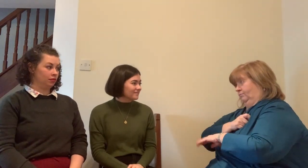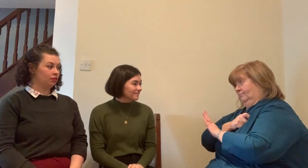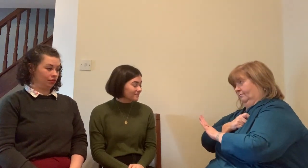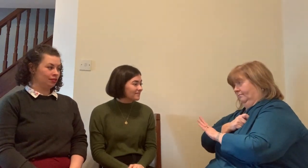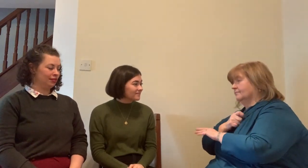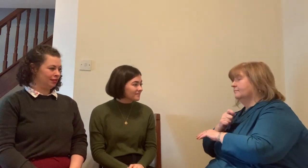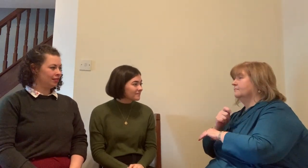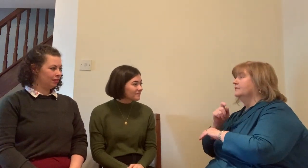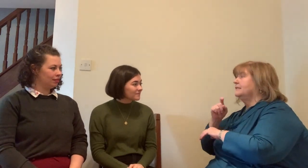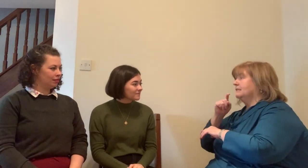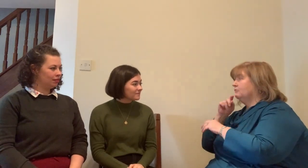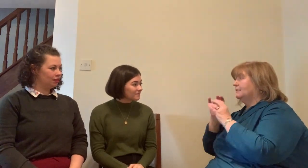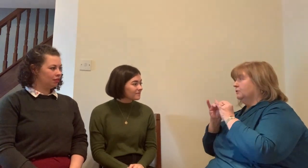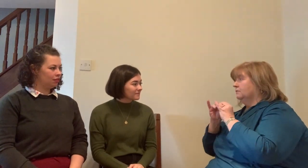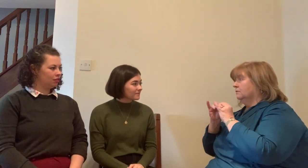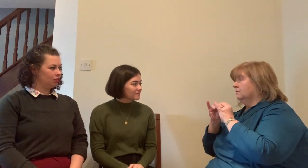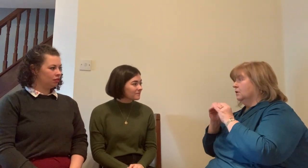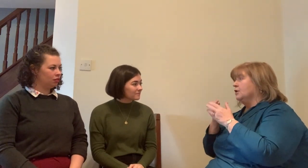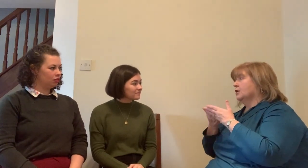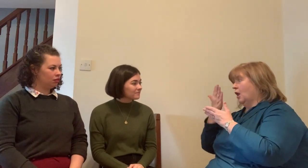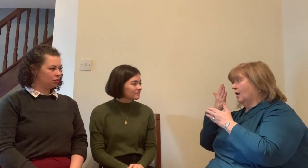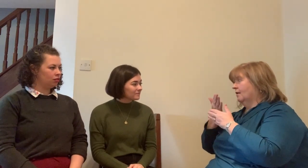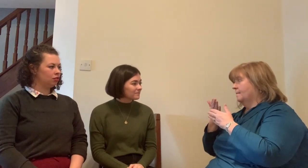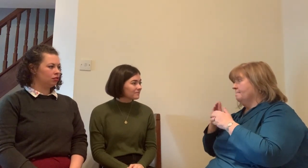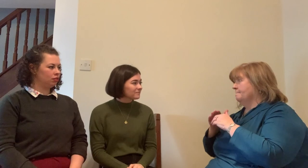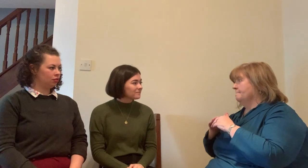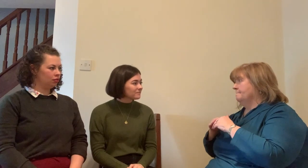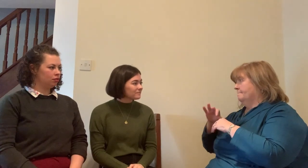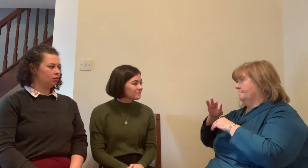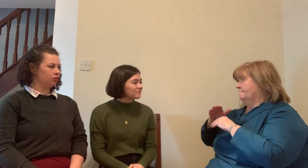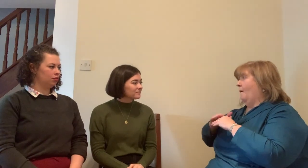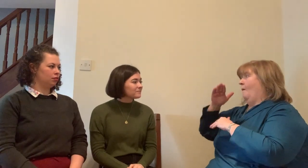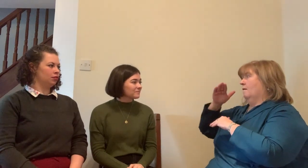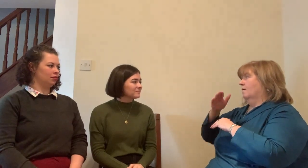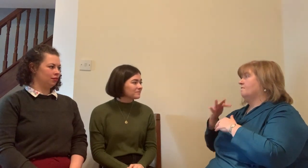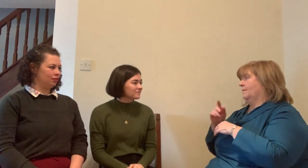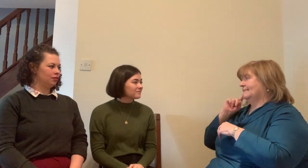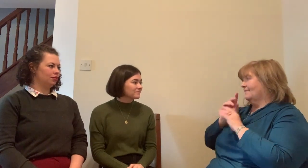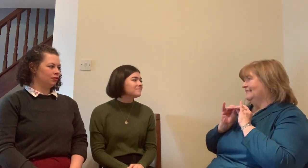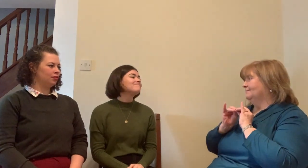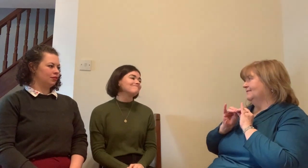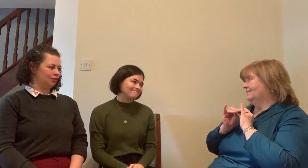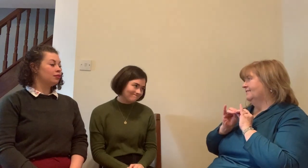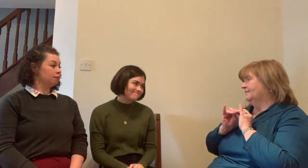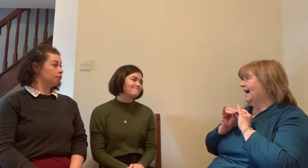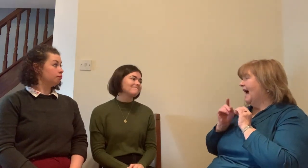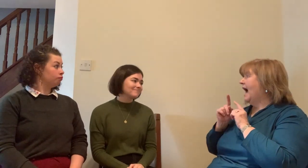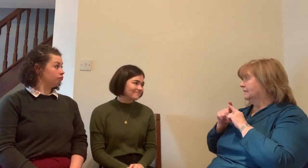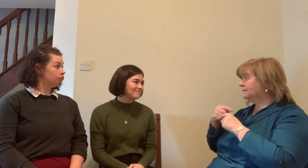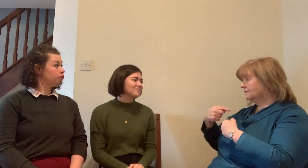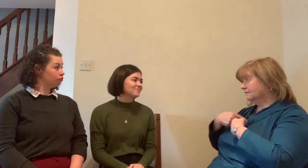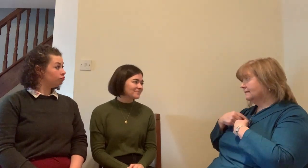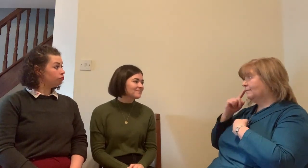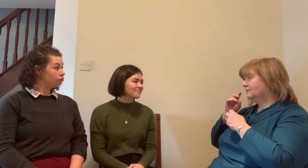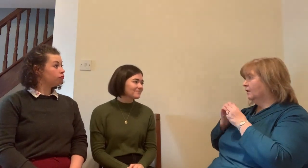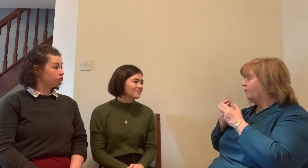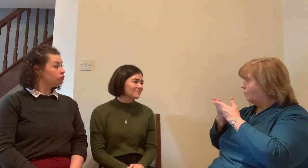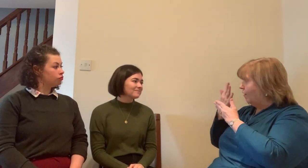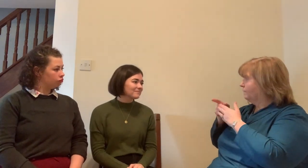really important so I mean I guess the next one's a bit easier maybe not so easy but what would be your top tip for interpreters or people